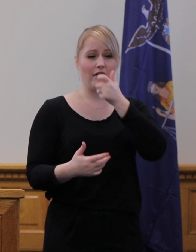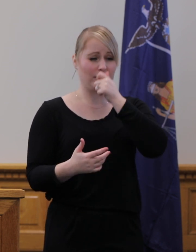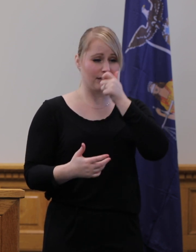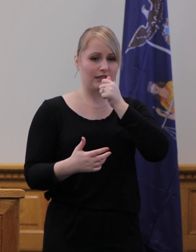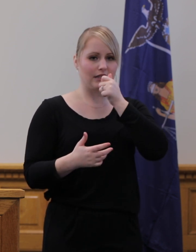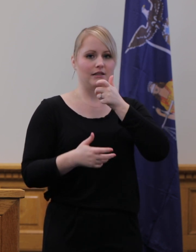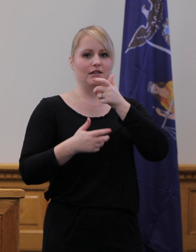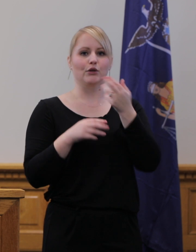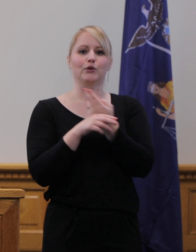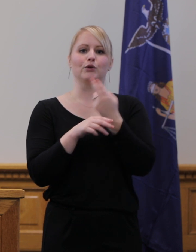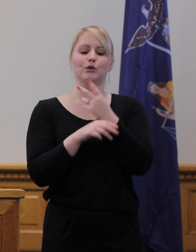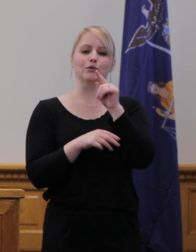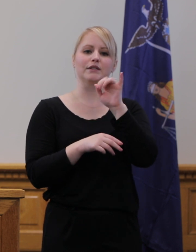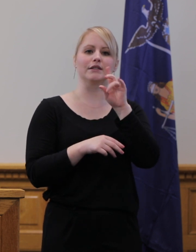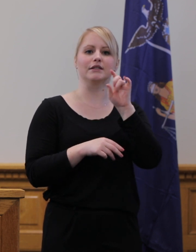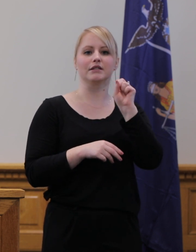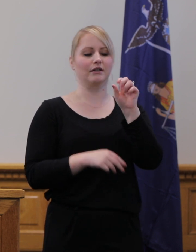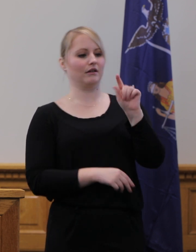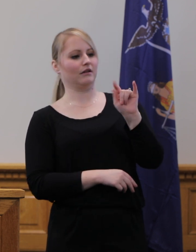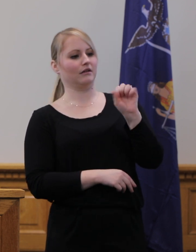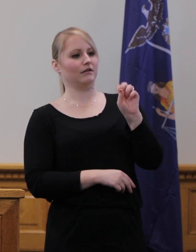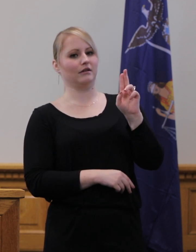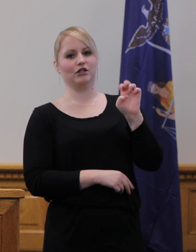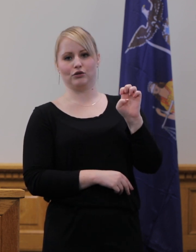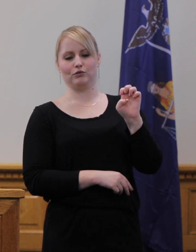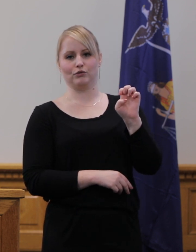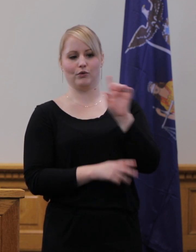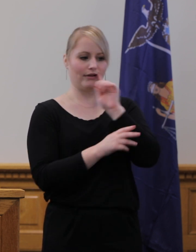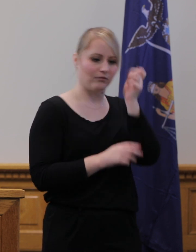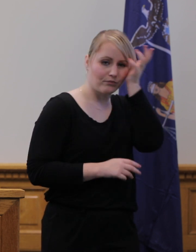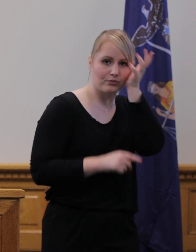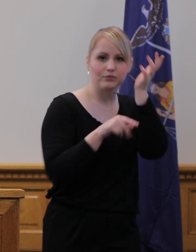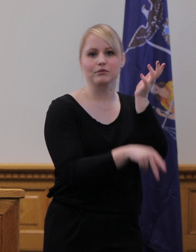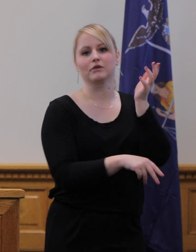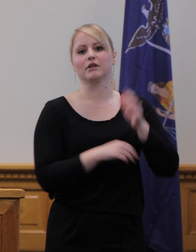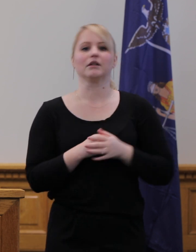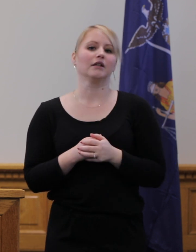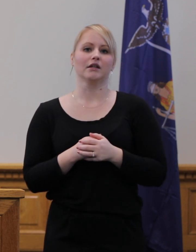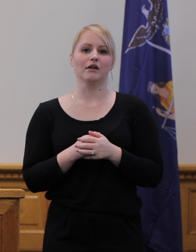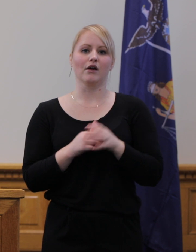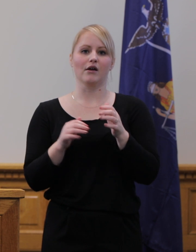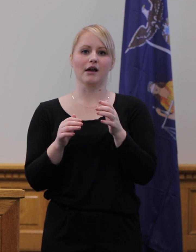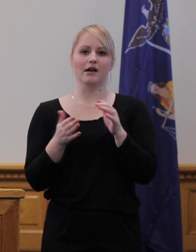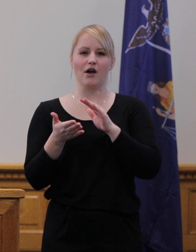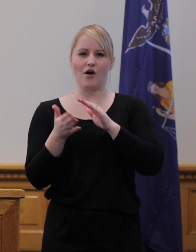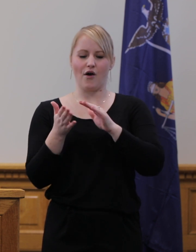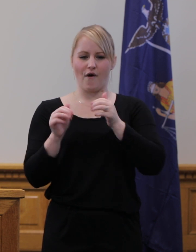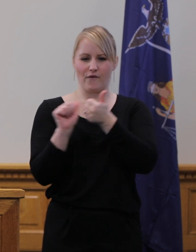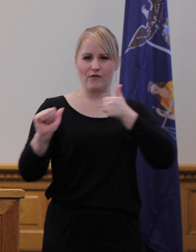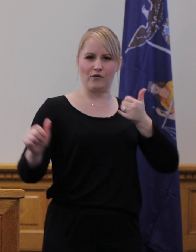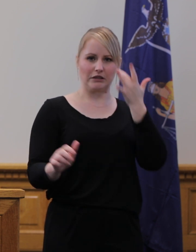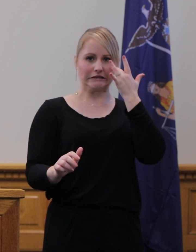trash. Avoid touching your eyes, nose and mouth. Clean and disinfect touched objects and